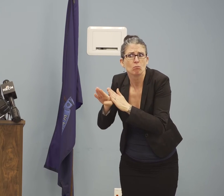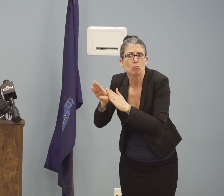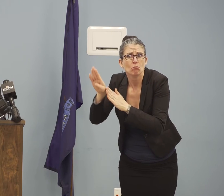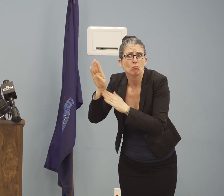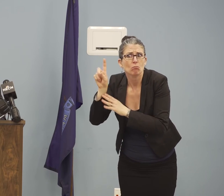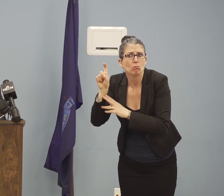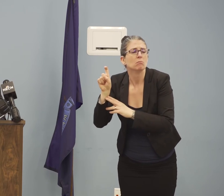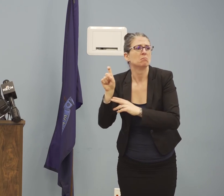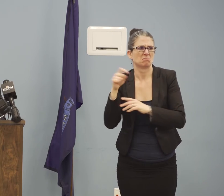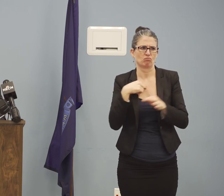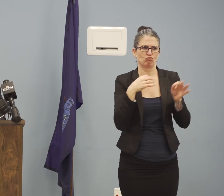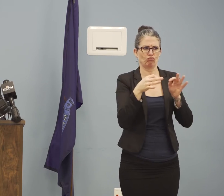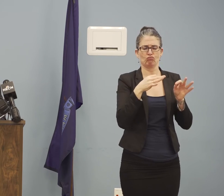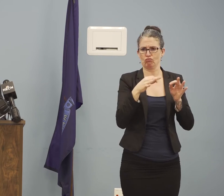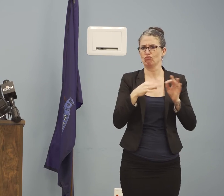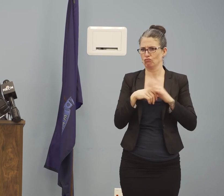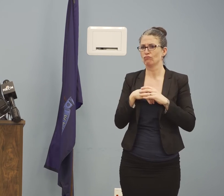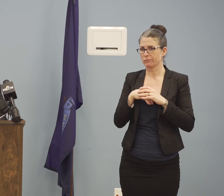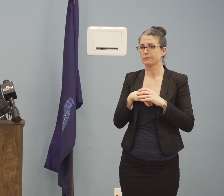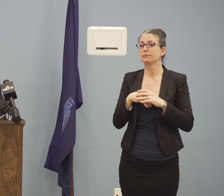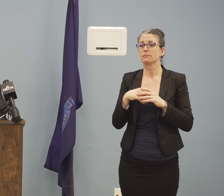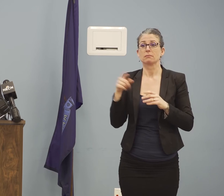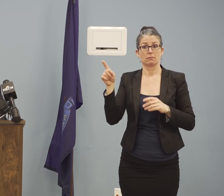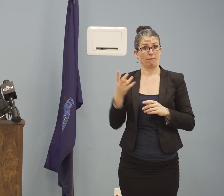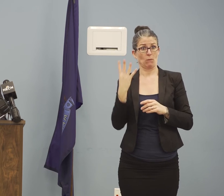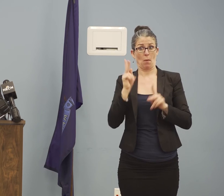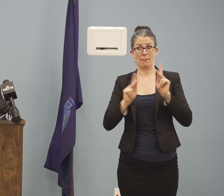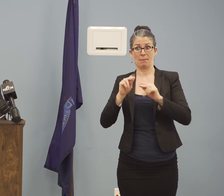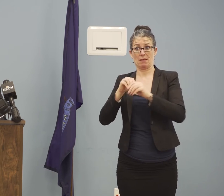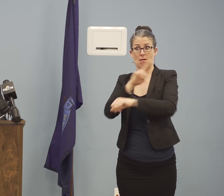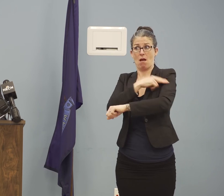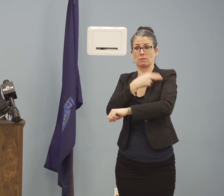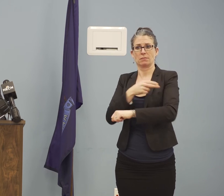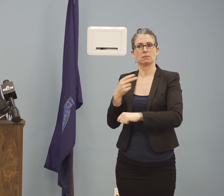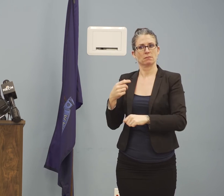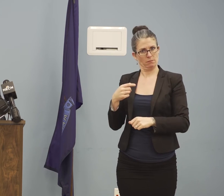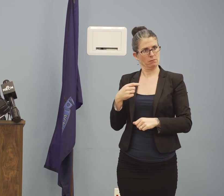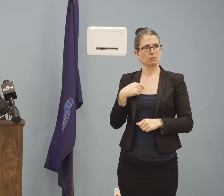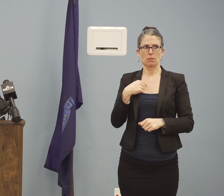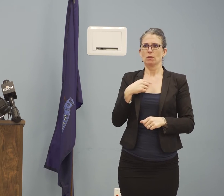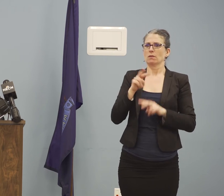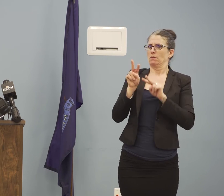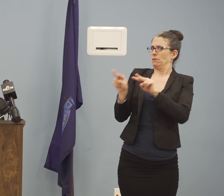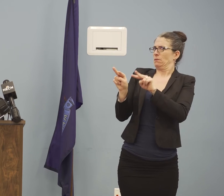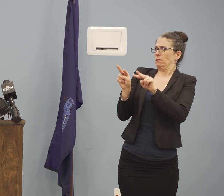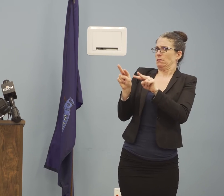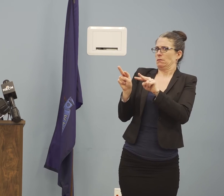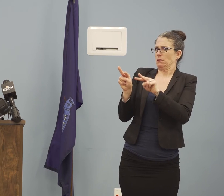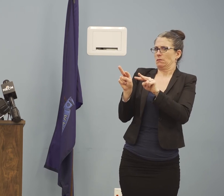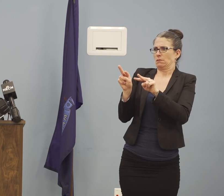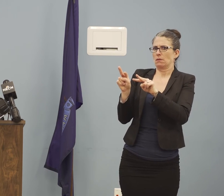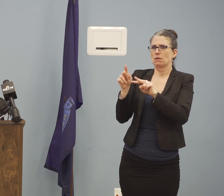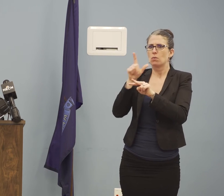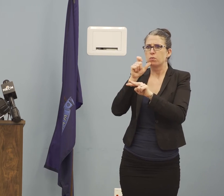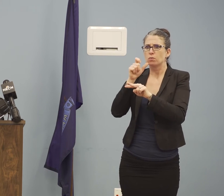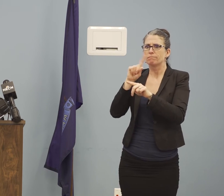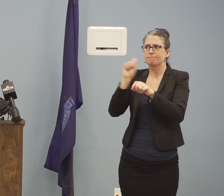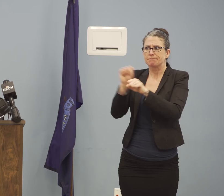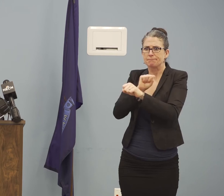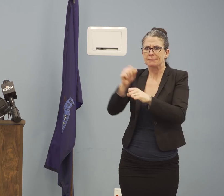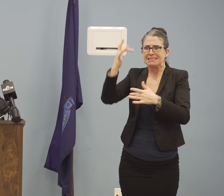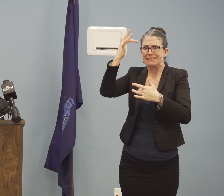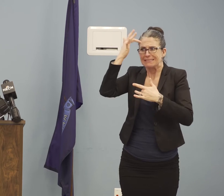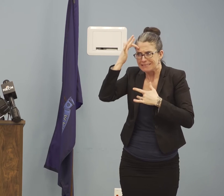priority within the Maine CDC is to work with these individuals to ensure that they've got the best care that they